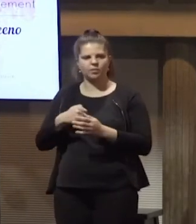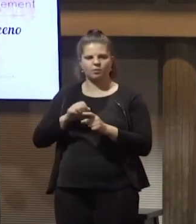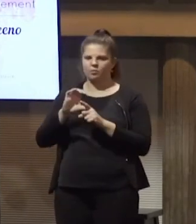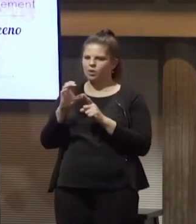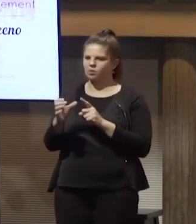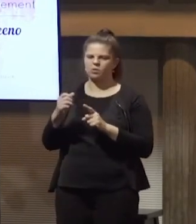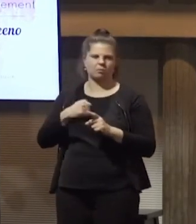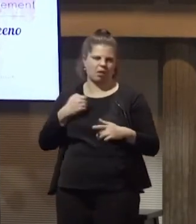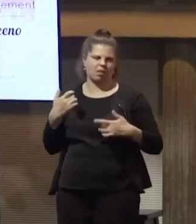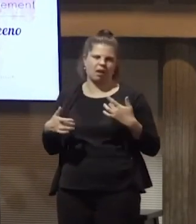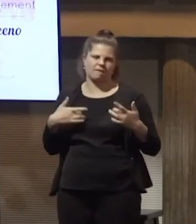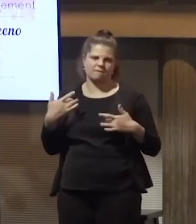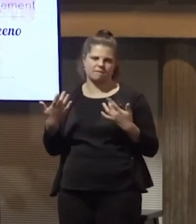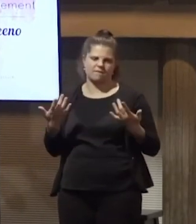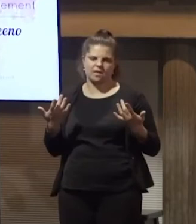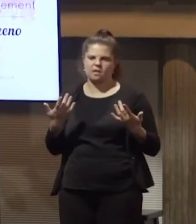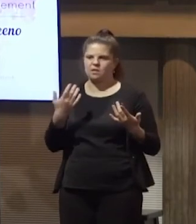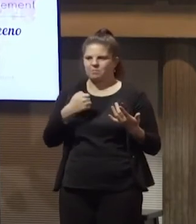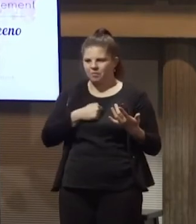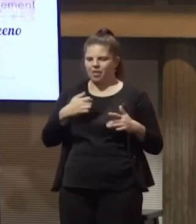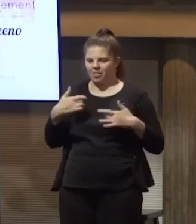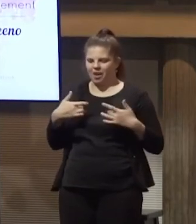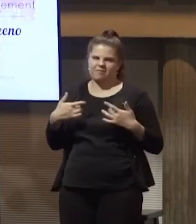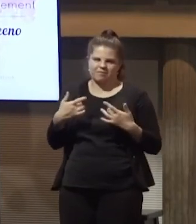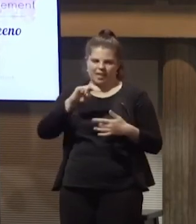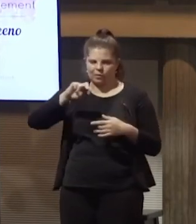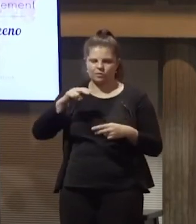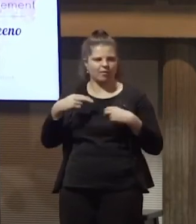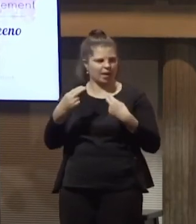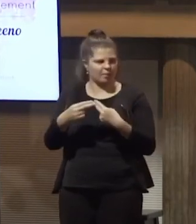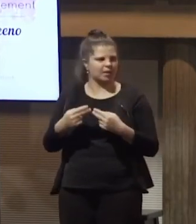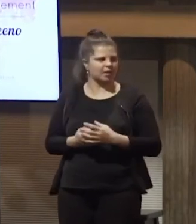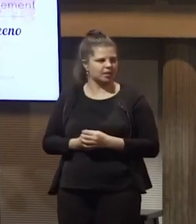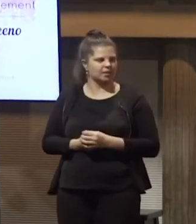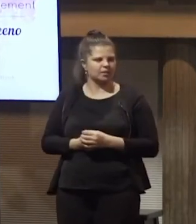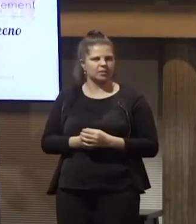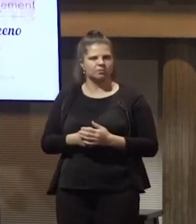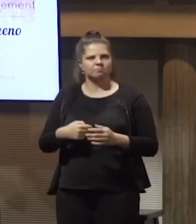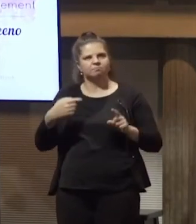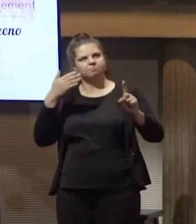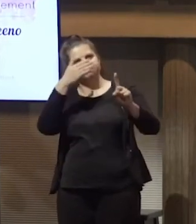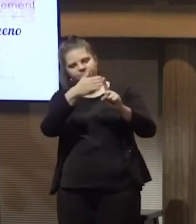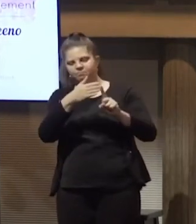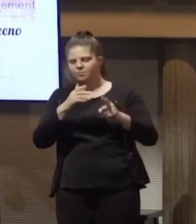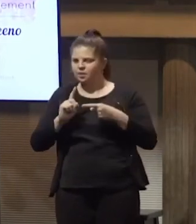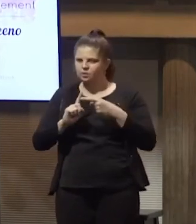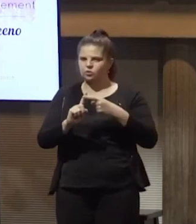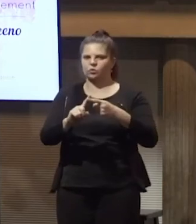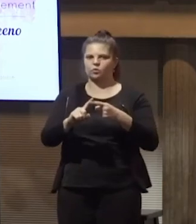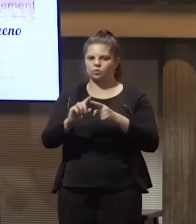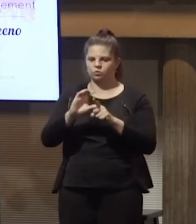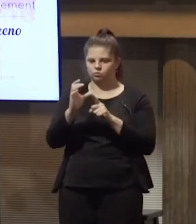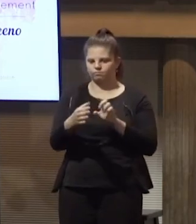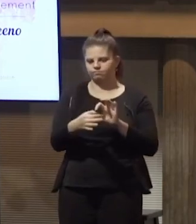life. My life is my family. We aim to maintain our cultural practice. to country